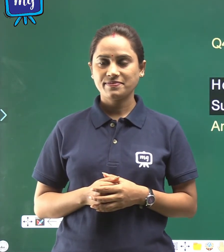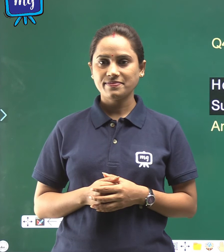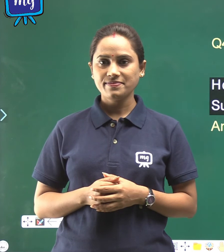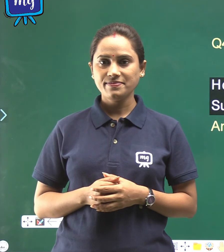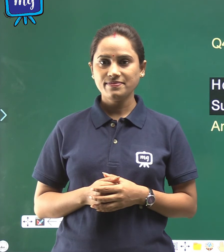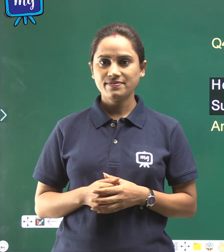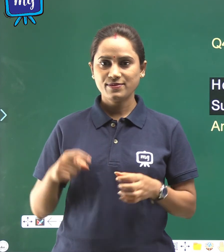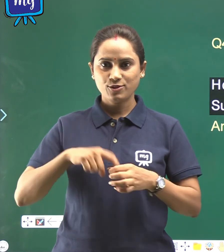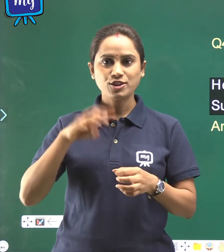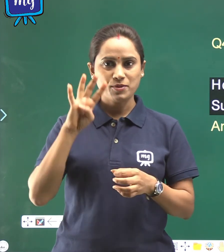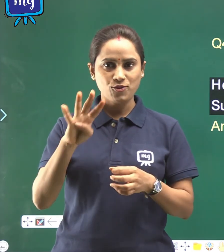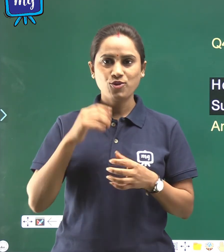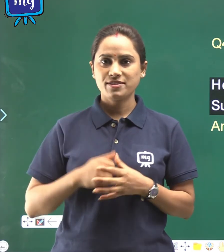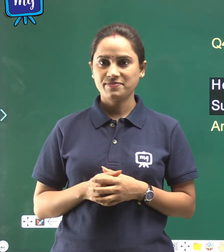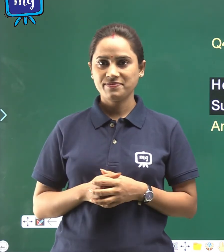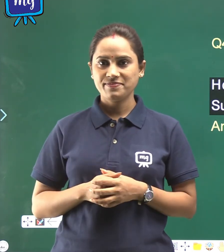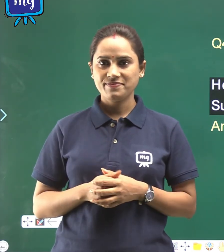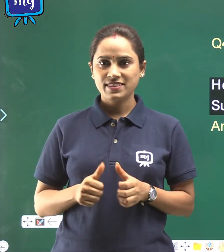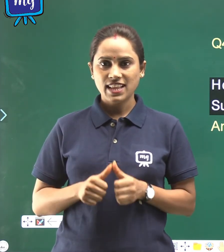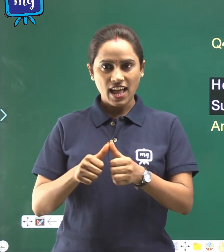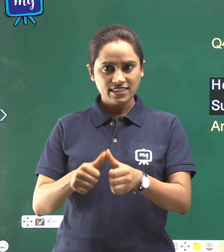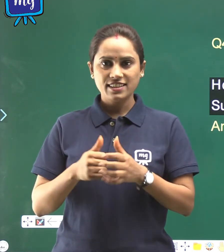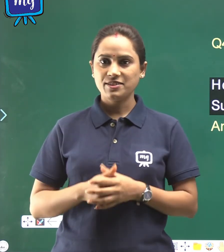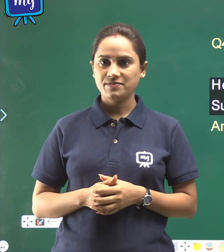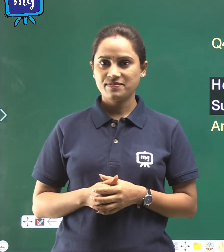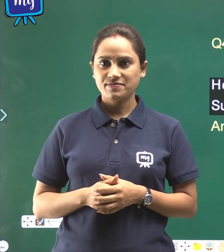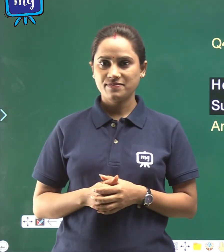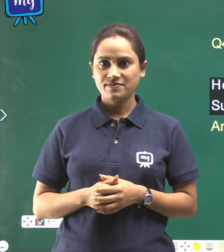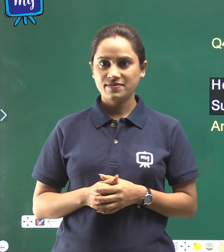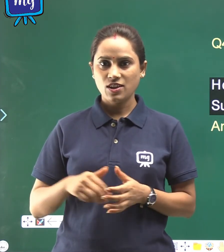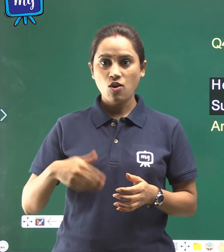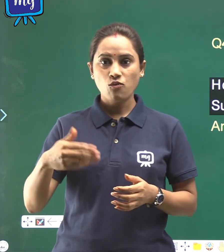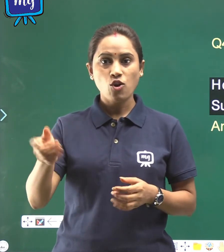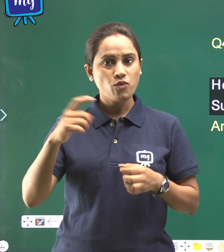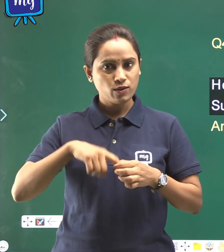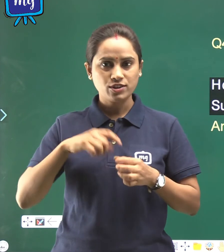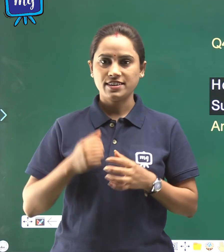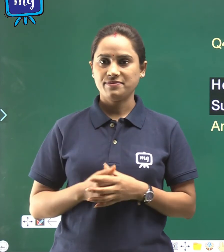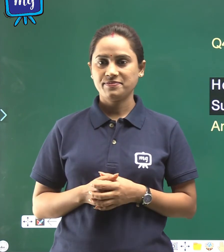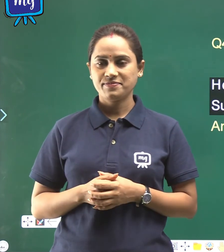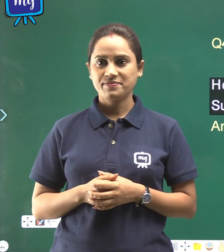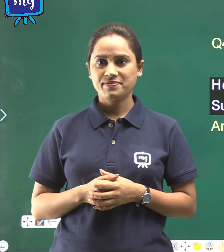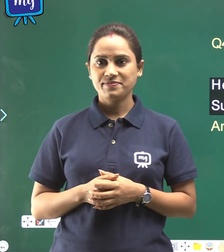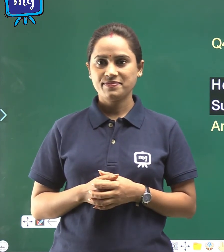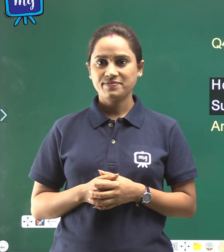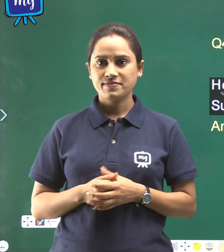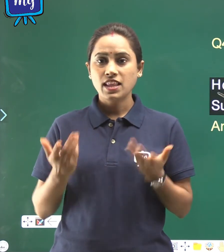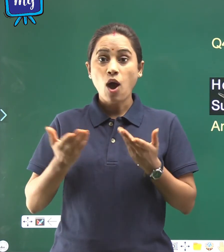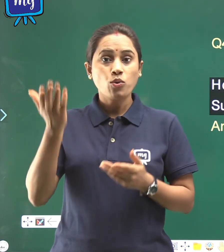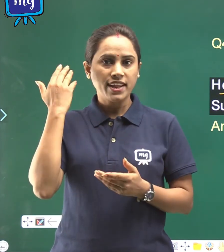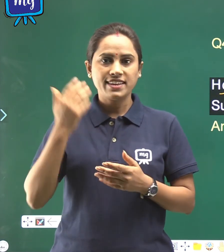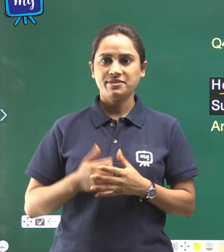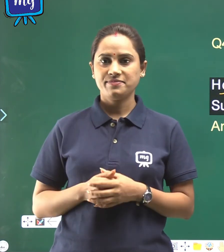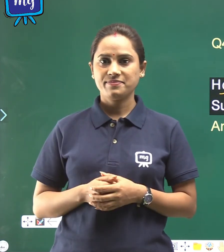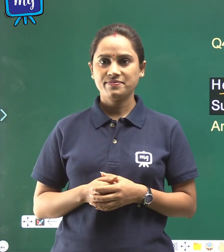Question number 4, answer the following question. How did